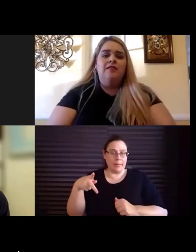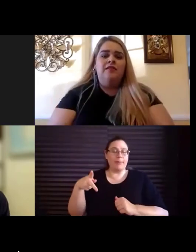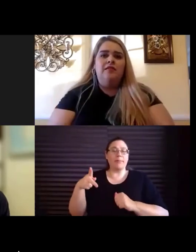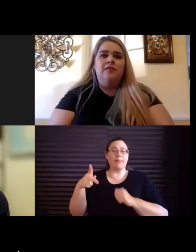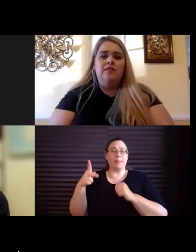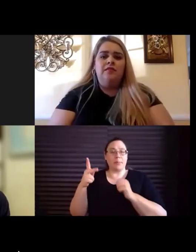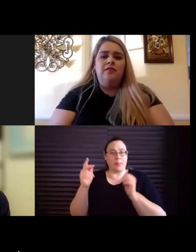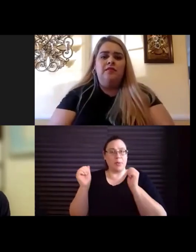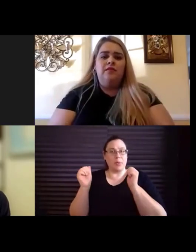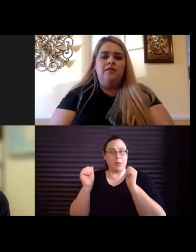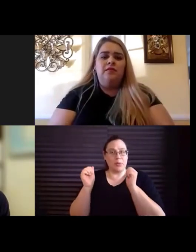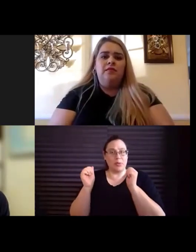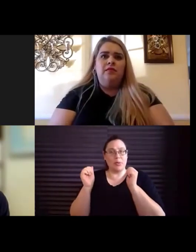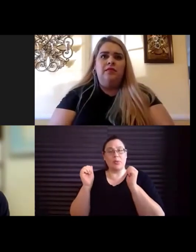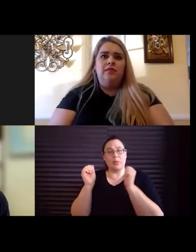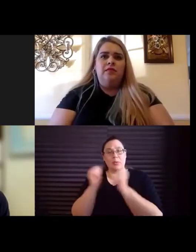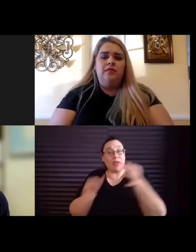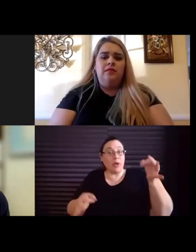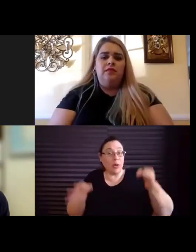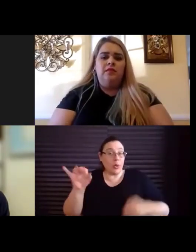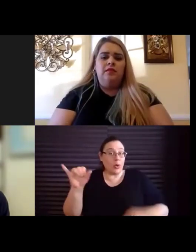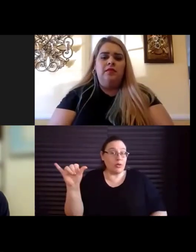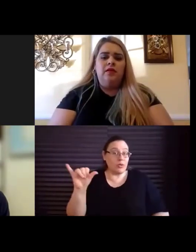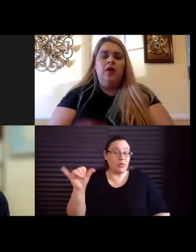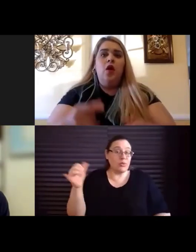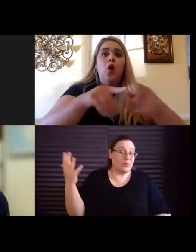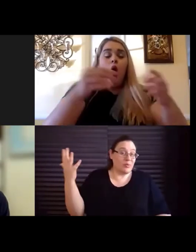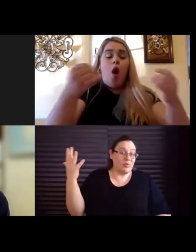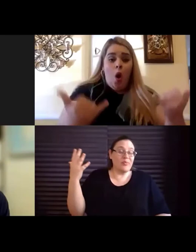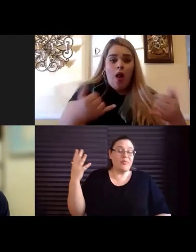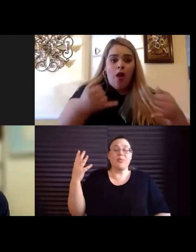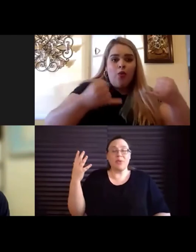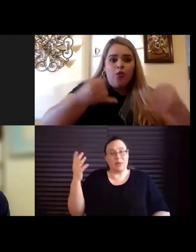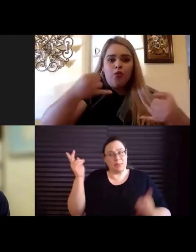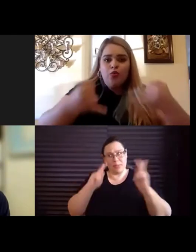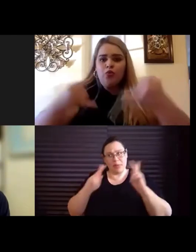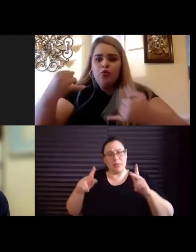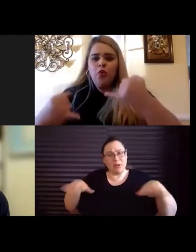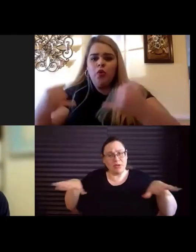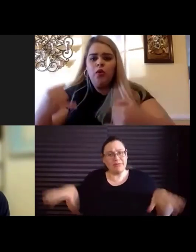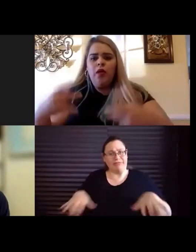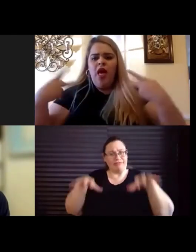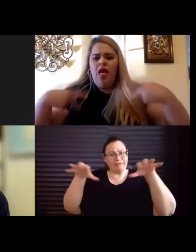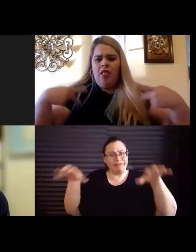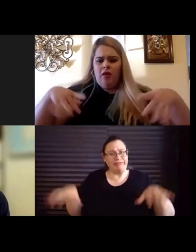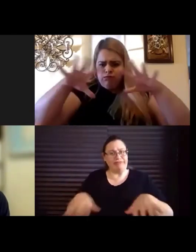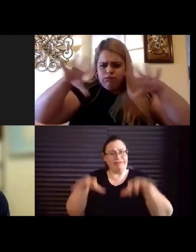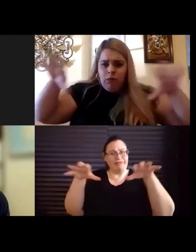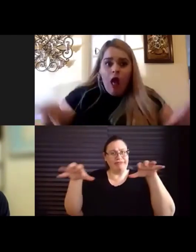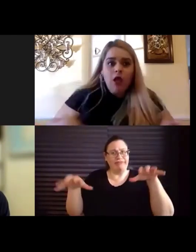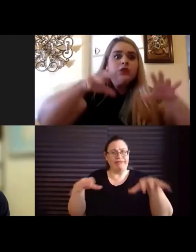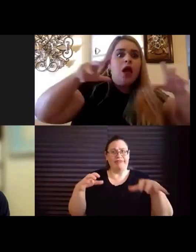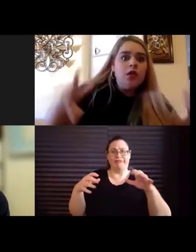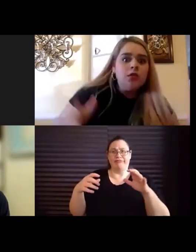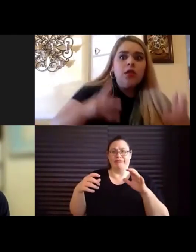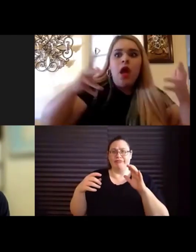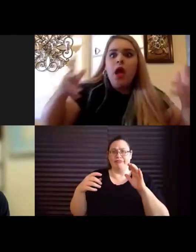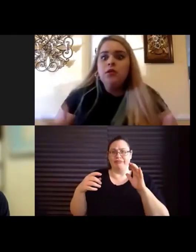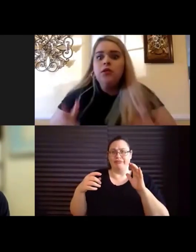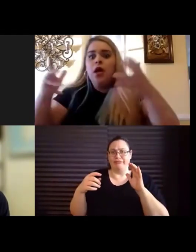with sports. So, you know, people are doing it, it's just, the sports arena has to